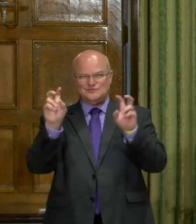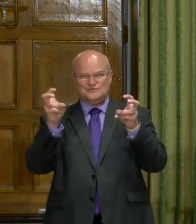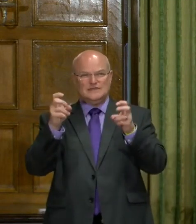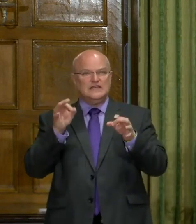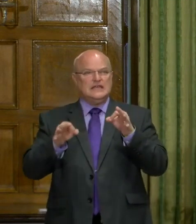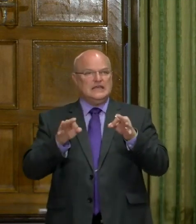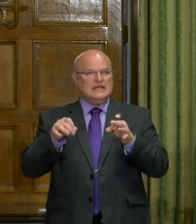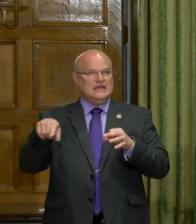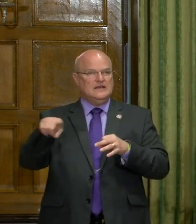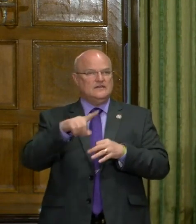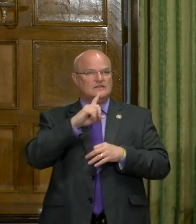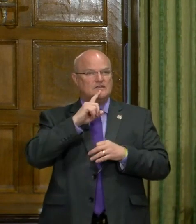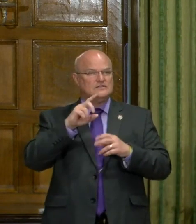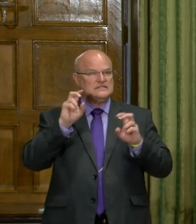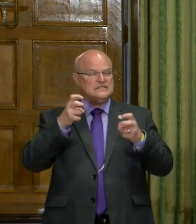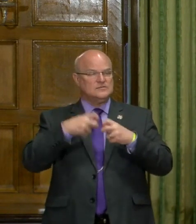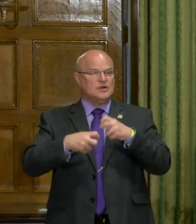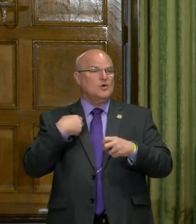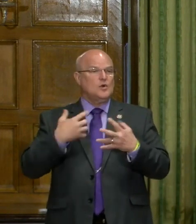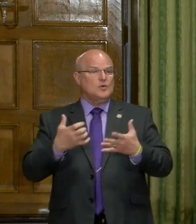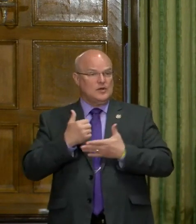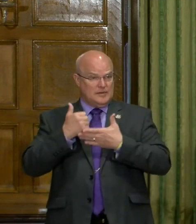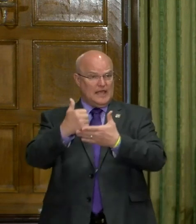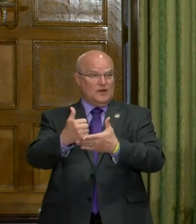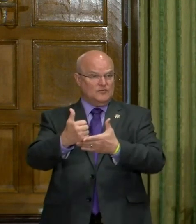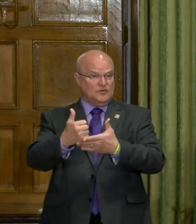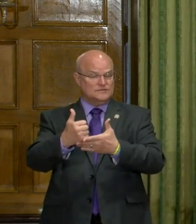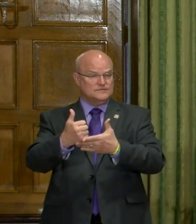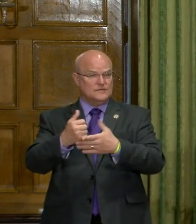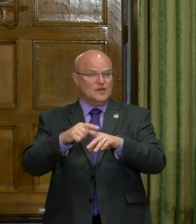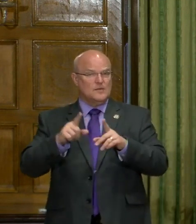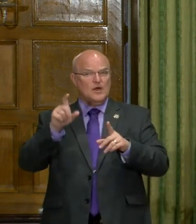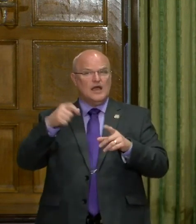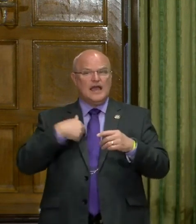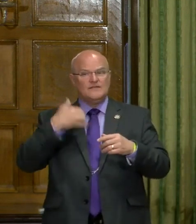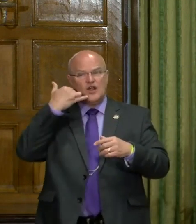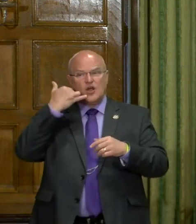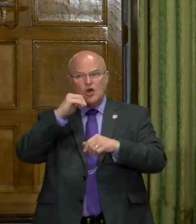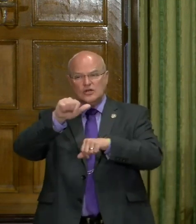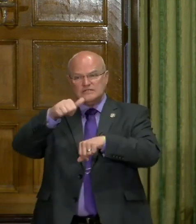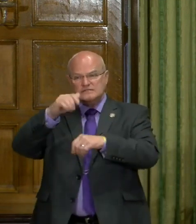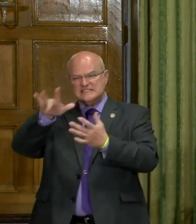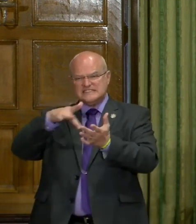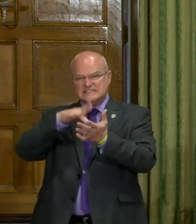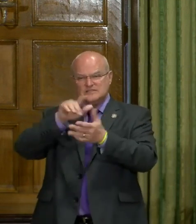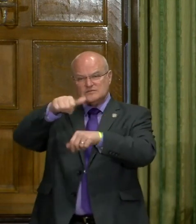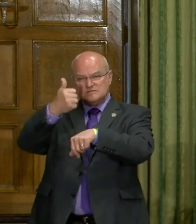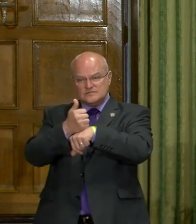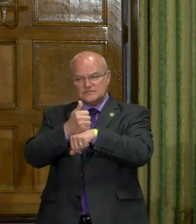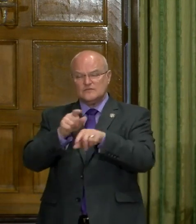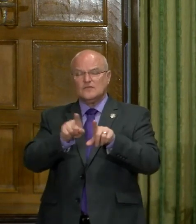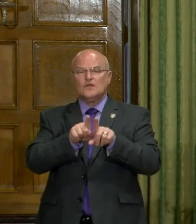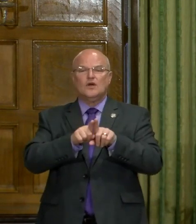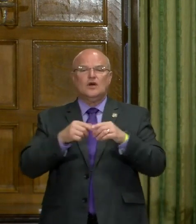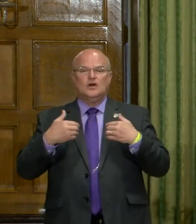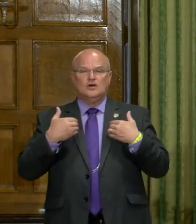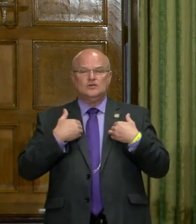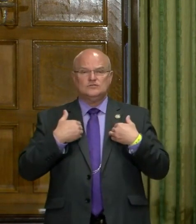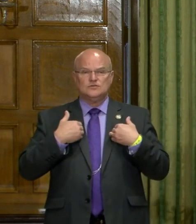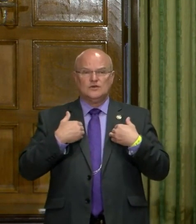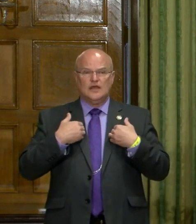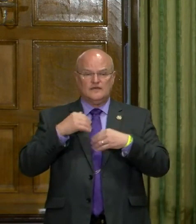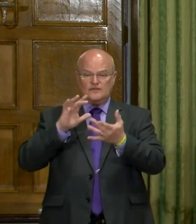if, uh, if there's an issue there. We want to be helpful, uh, but we've got our call center. Uh, we also have, uh,